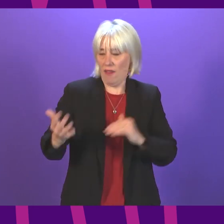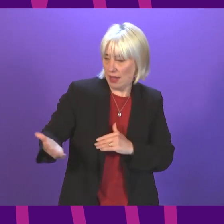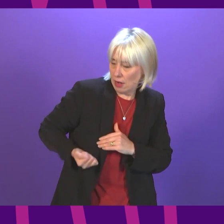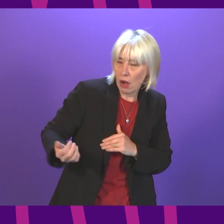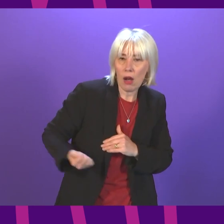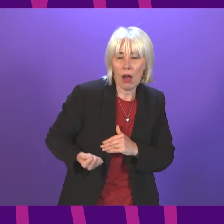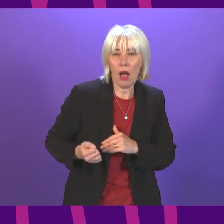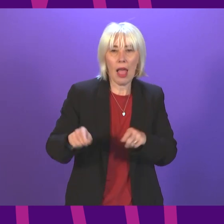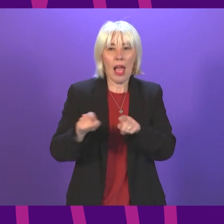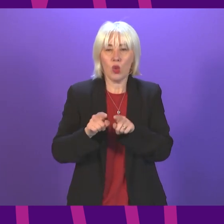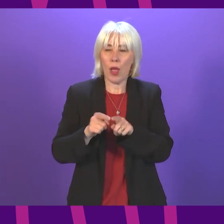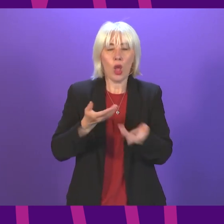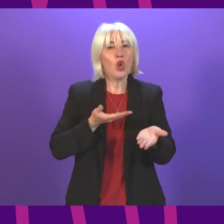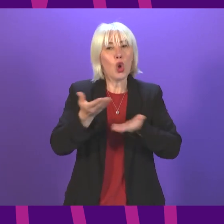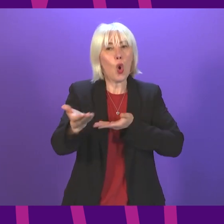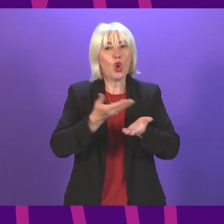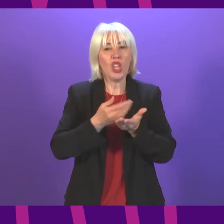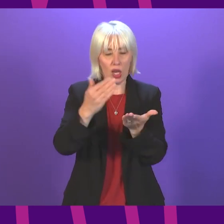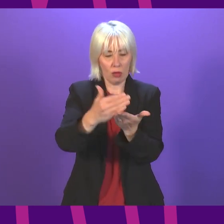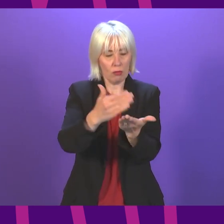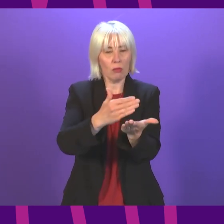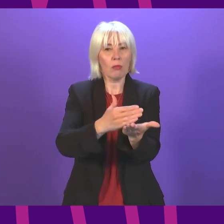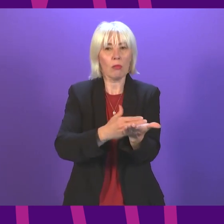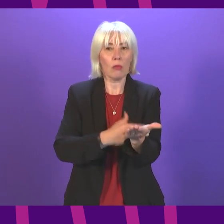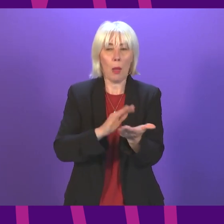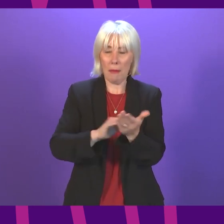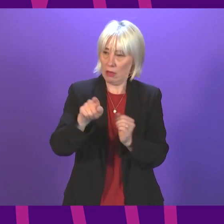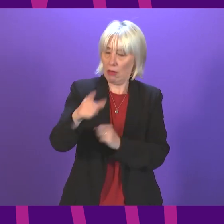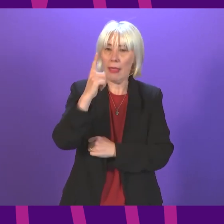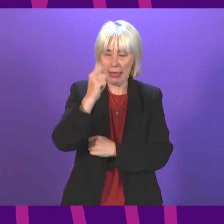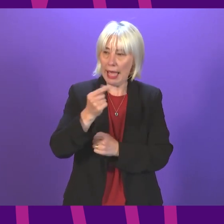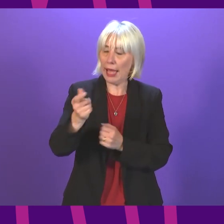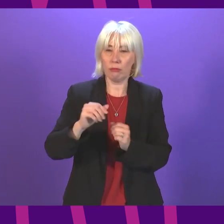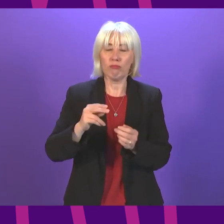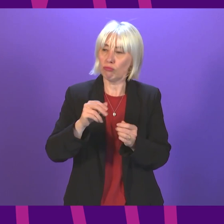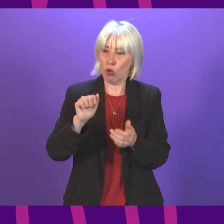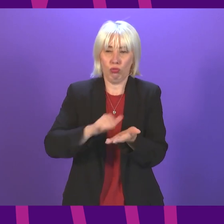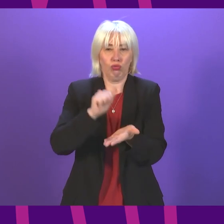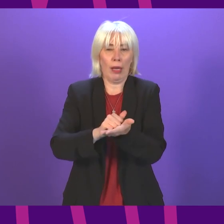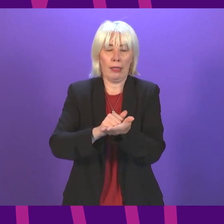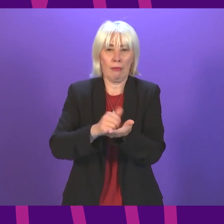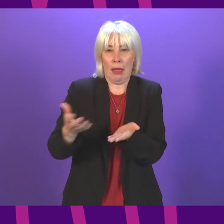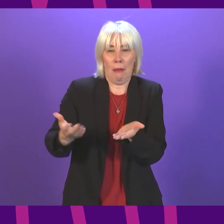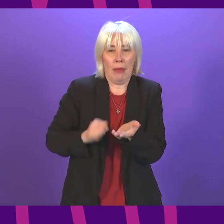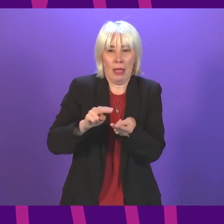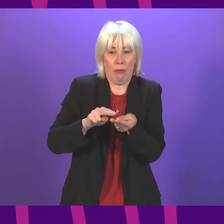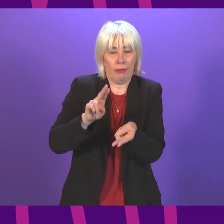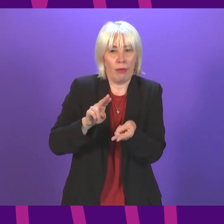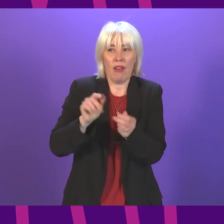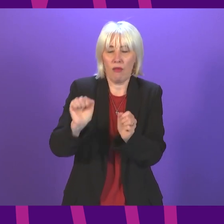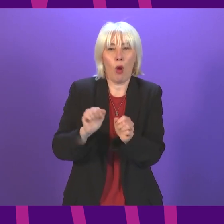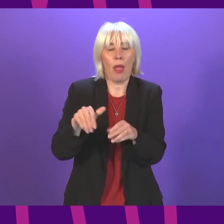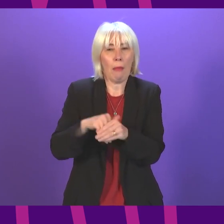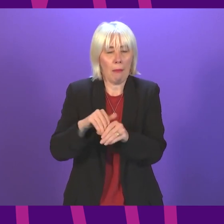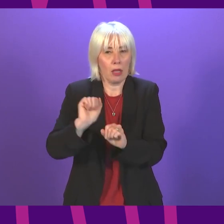negotiating protocols in place which allow them the right way to seek a reasonable pay increase for their members. All of this can be achieved